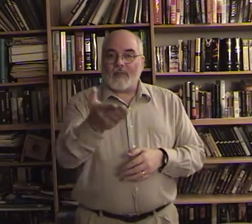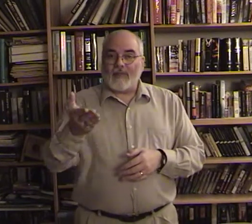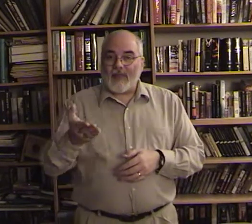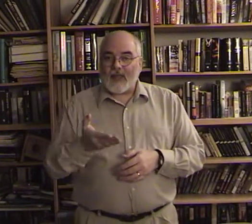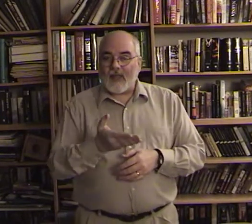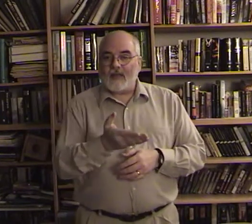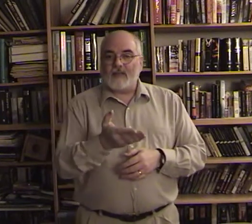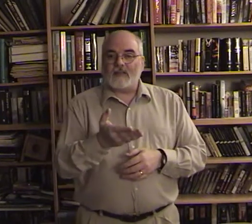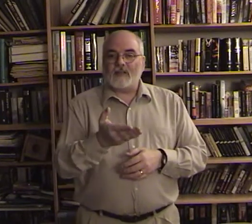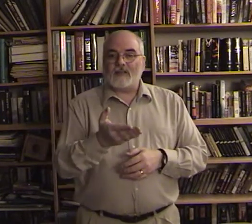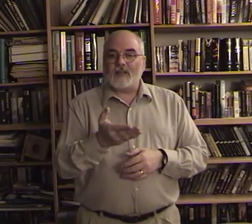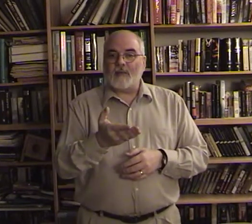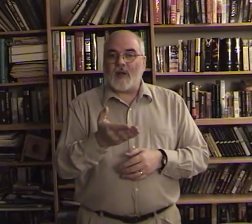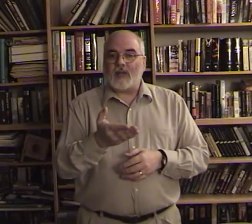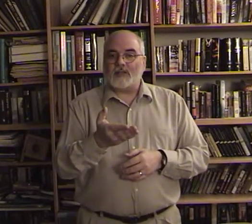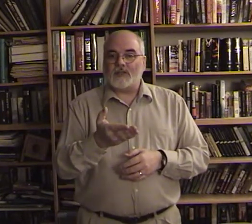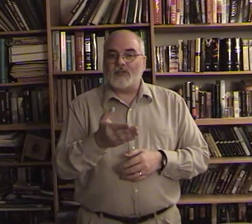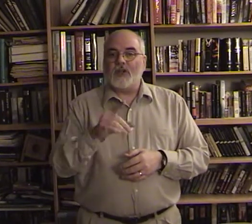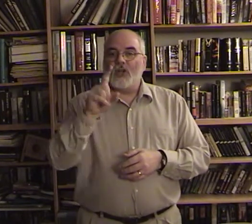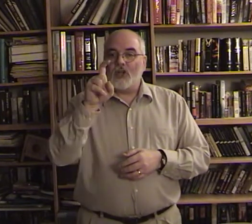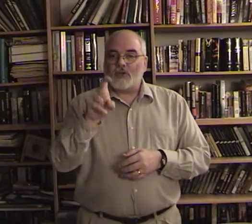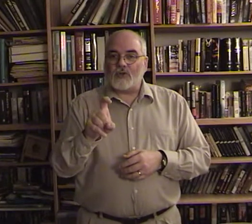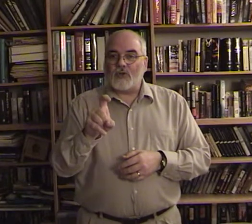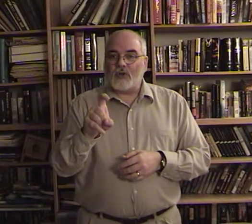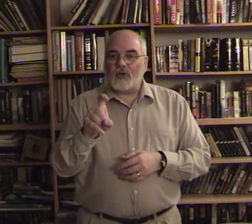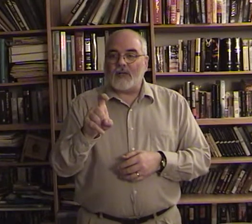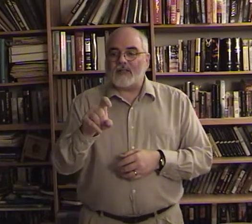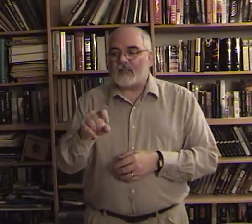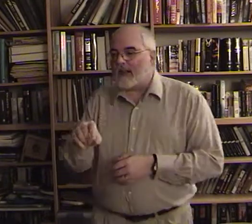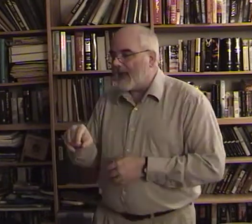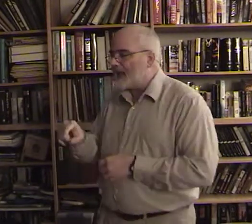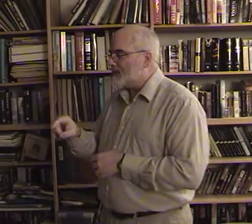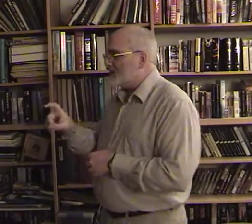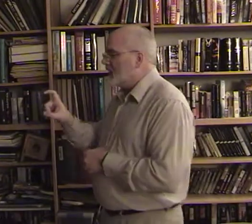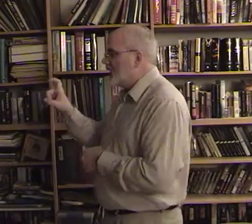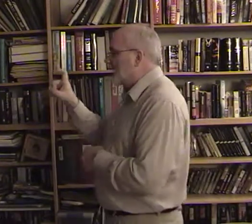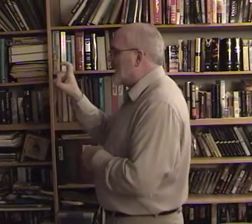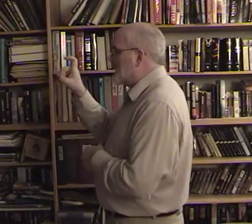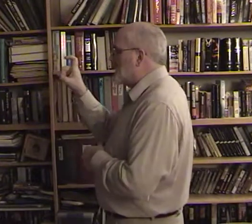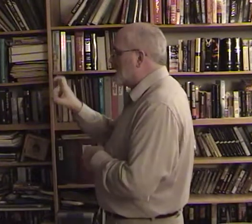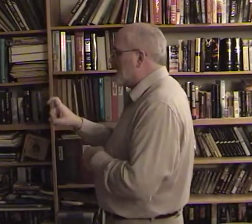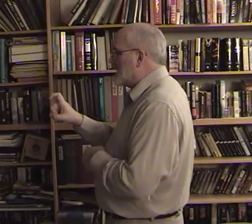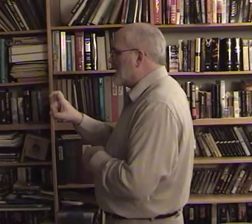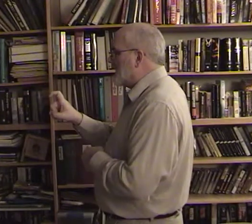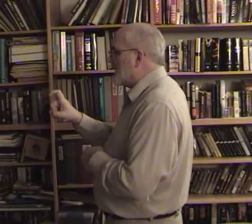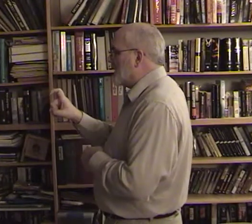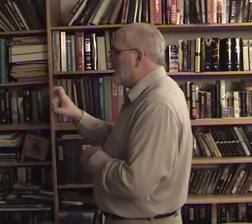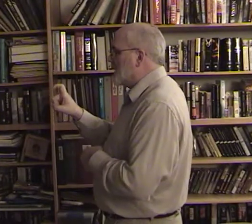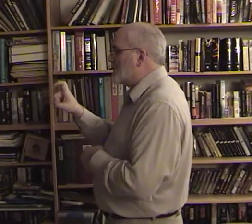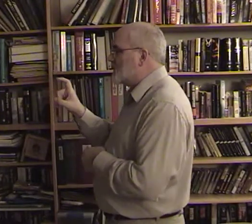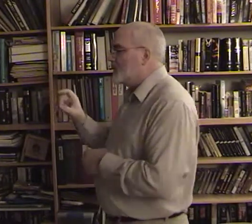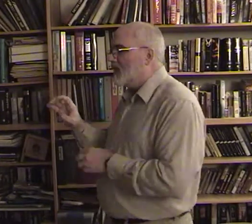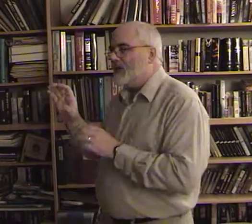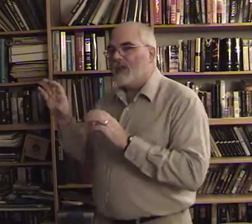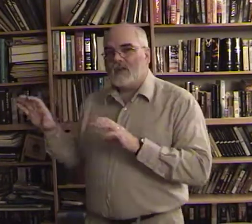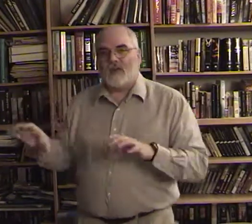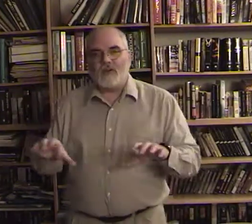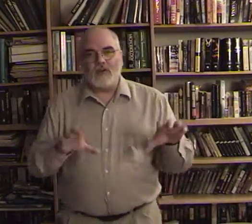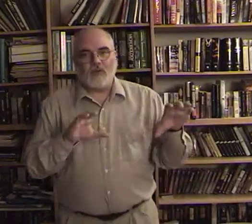they this is the apostles should it's an x kind of hooking in the air should do